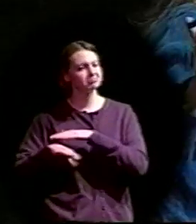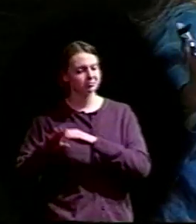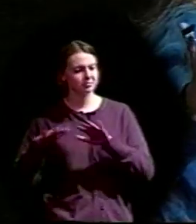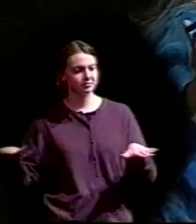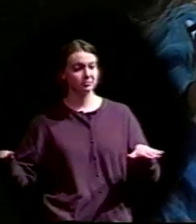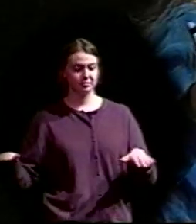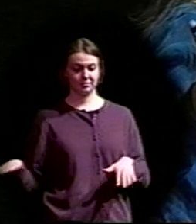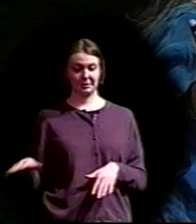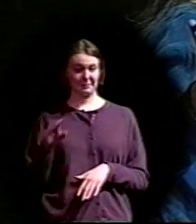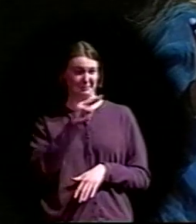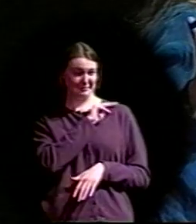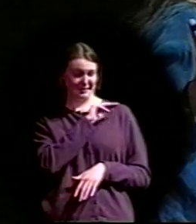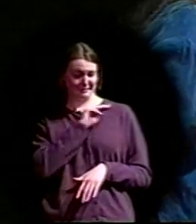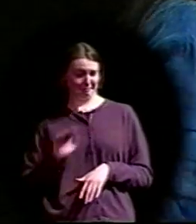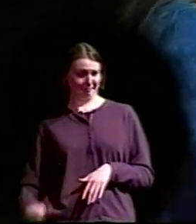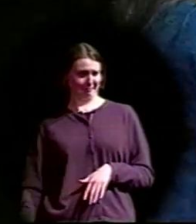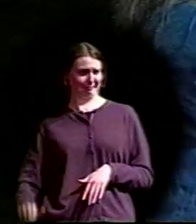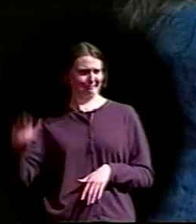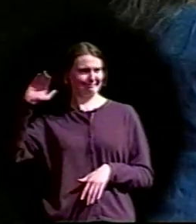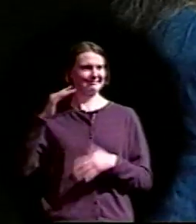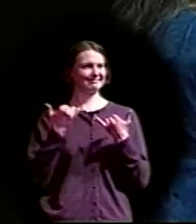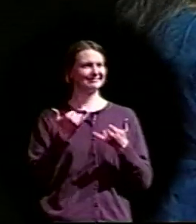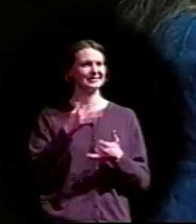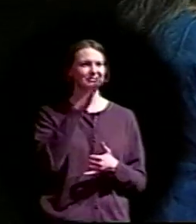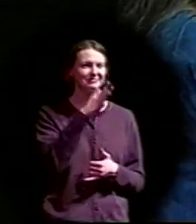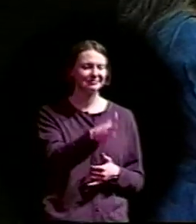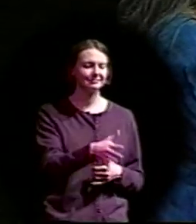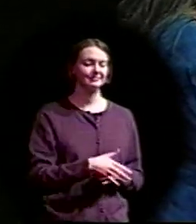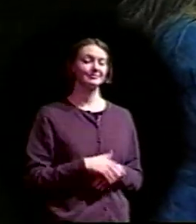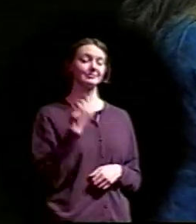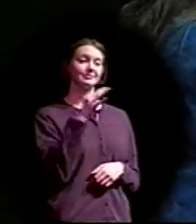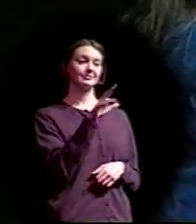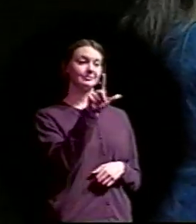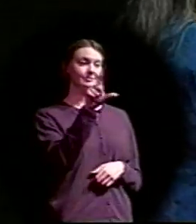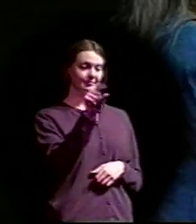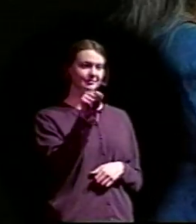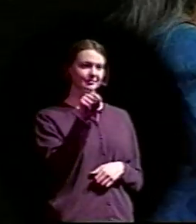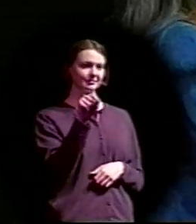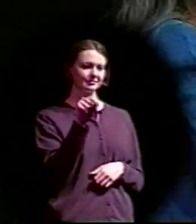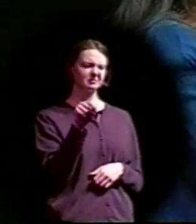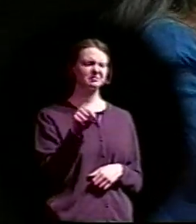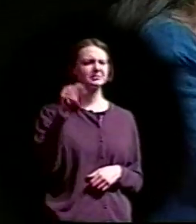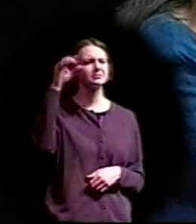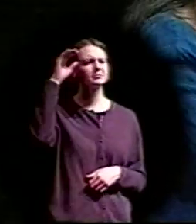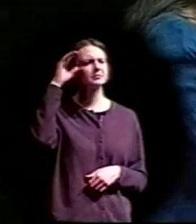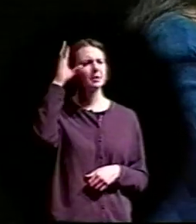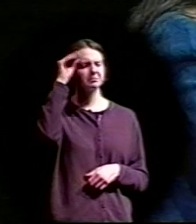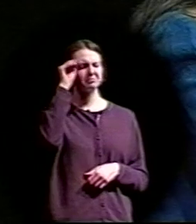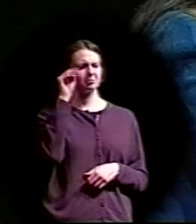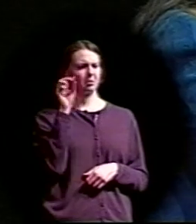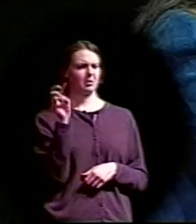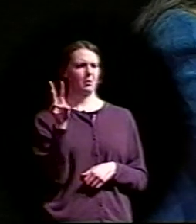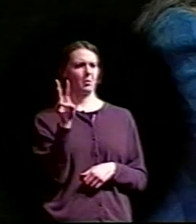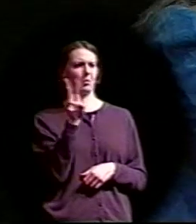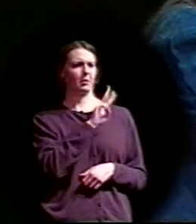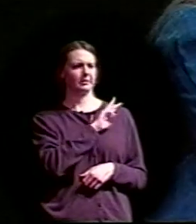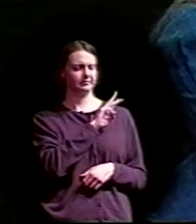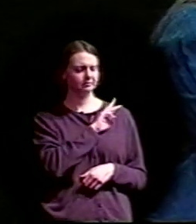grandmother. And in the 1920s, Winans received a call from one of his colleagues. Winans, his colleague